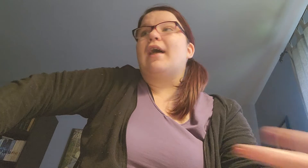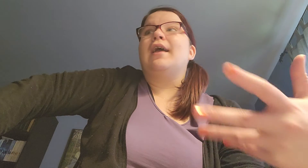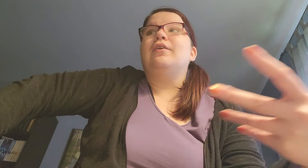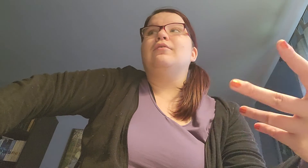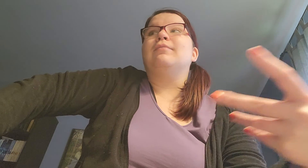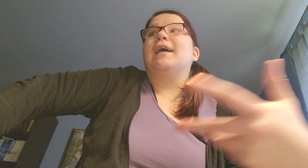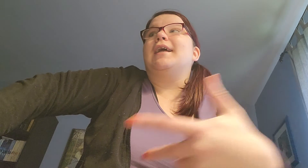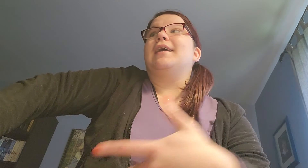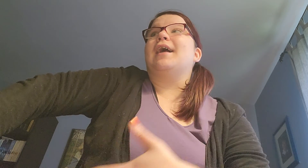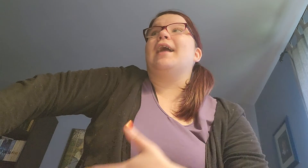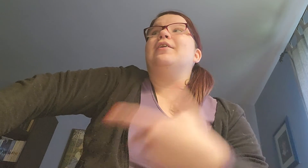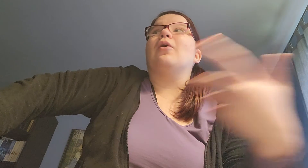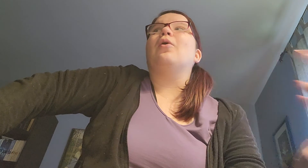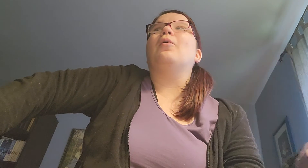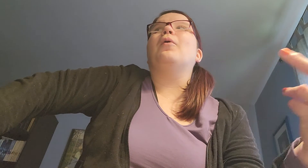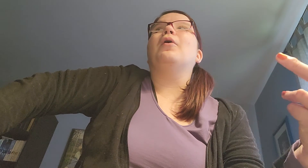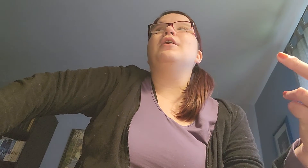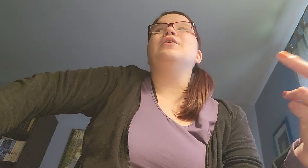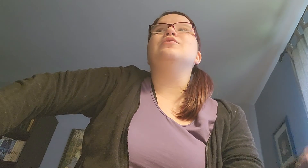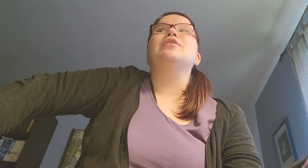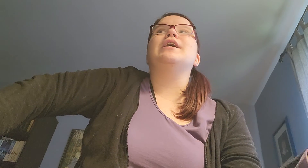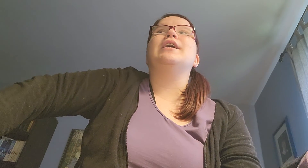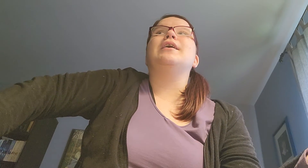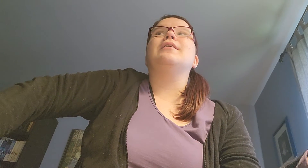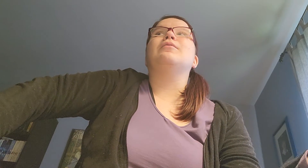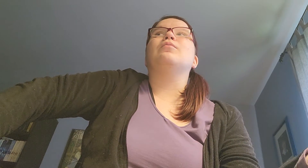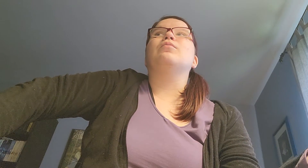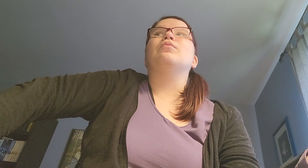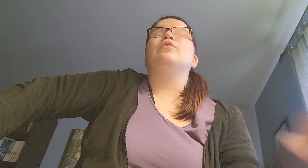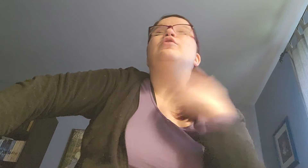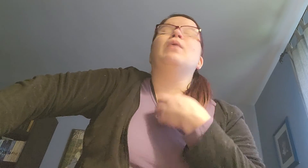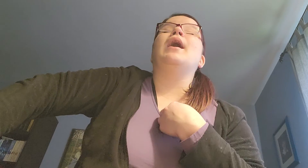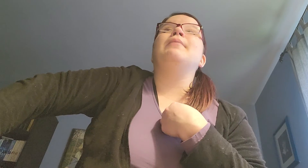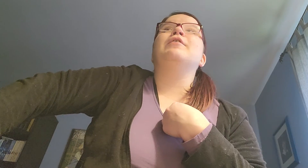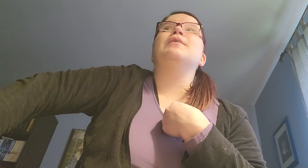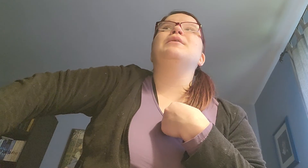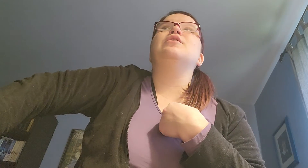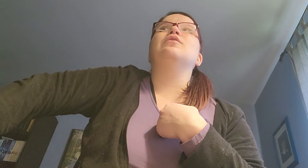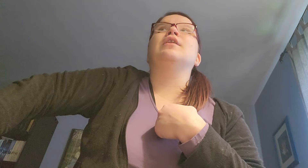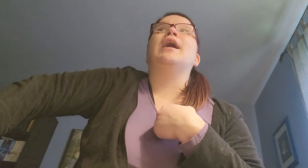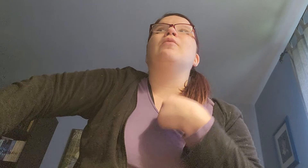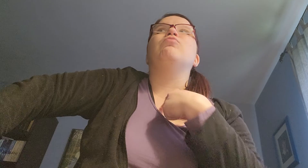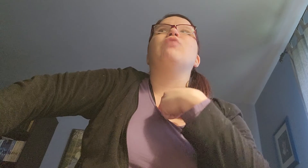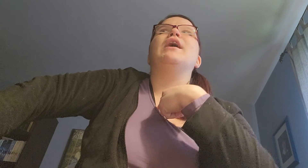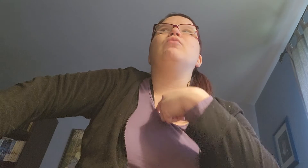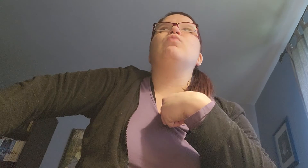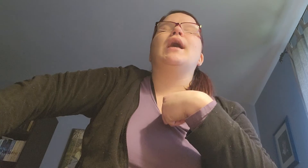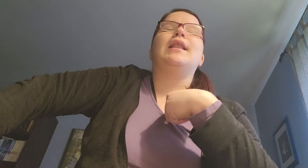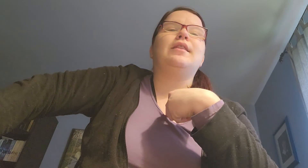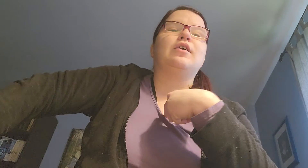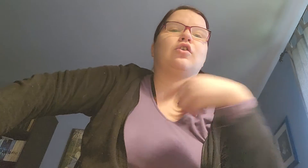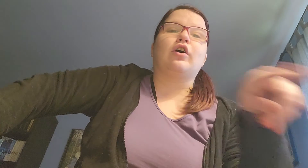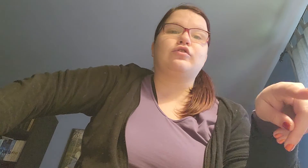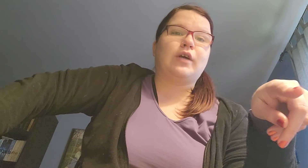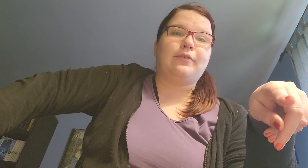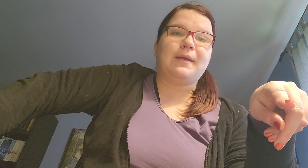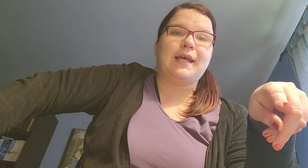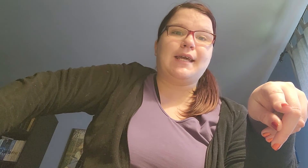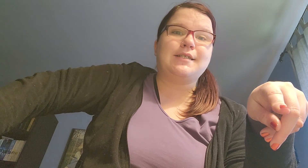I'm... Like... I know... Usually... Where I'm from... Like... Right when... The clock strikes midnight...